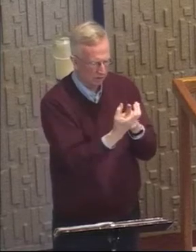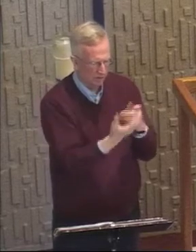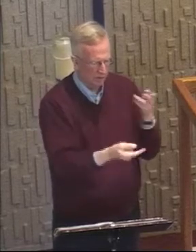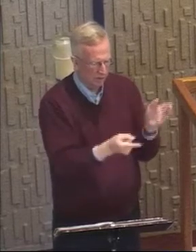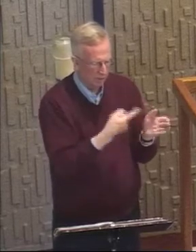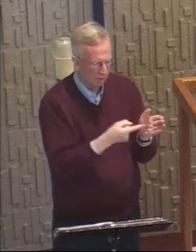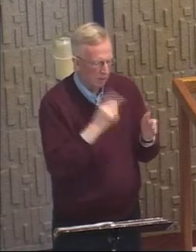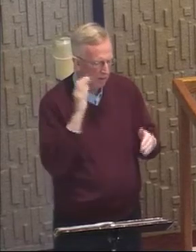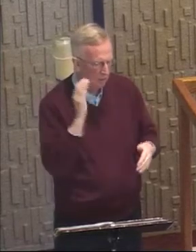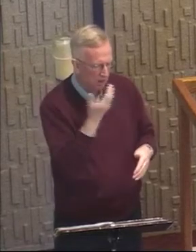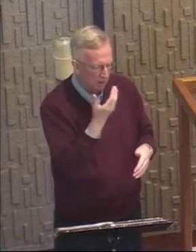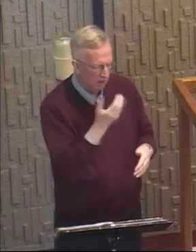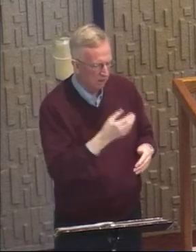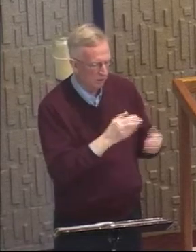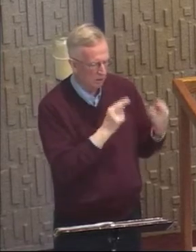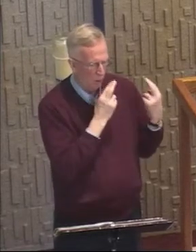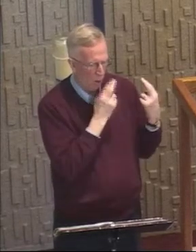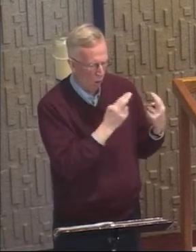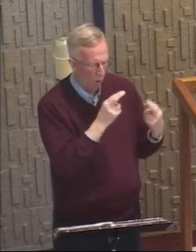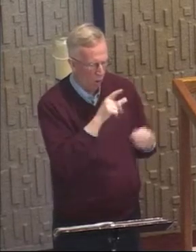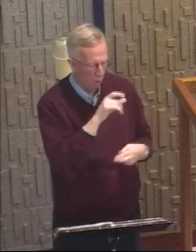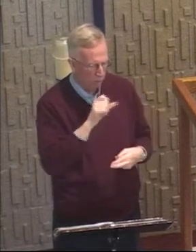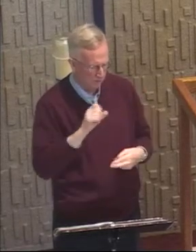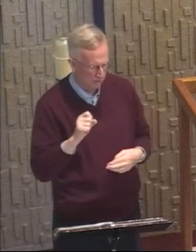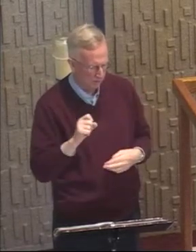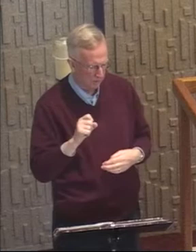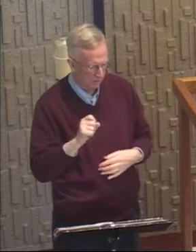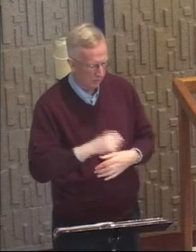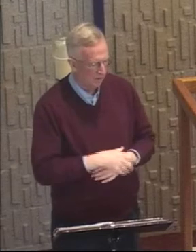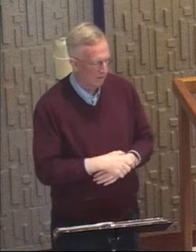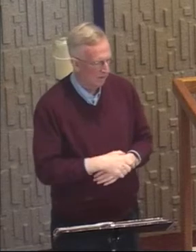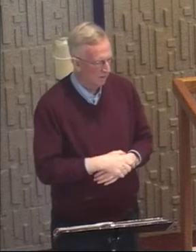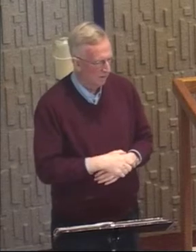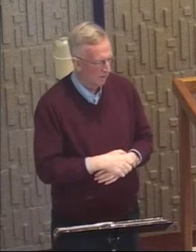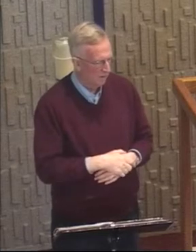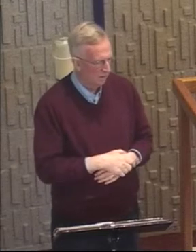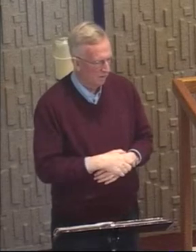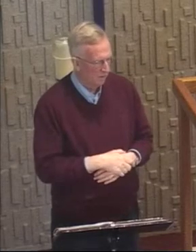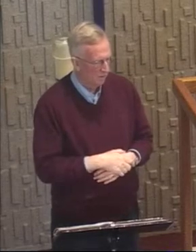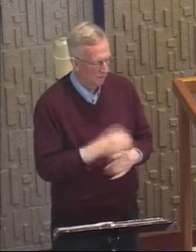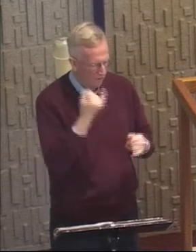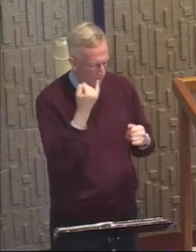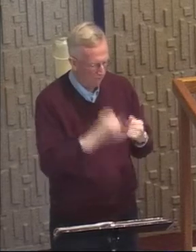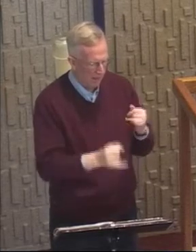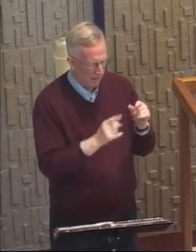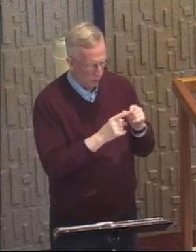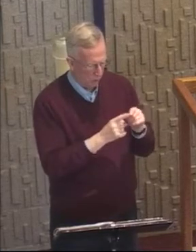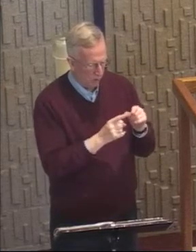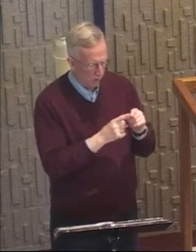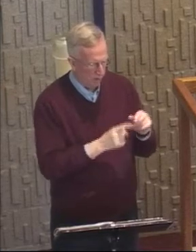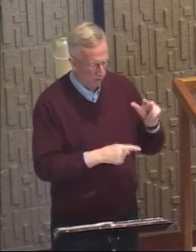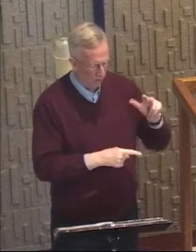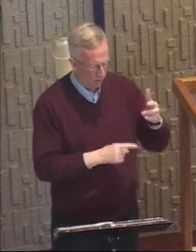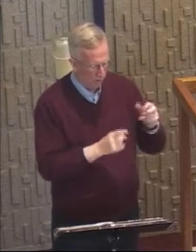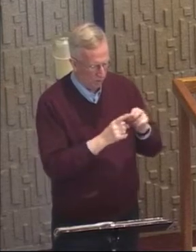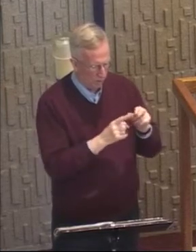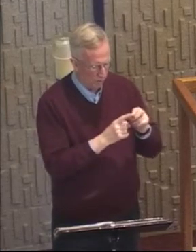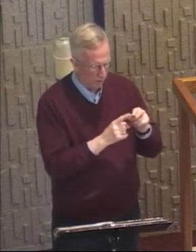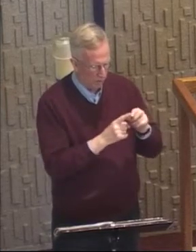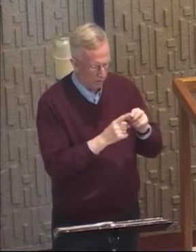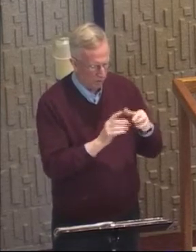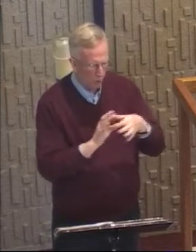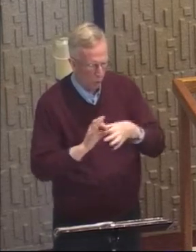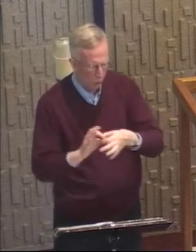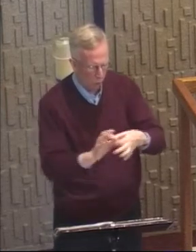we have to live lives of hope. The final word which leads me into is cooperation.